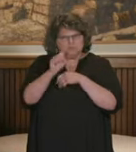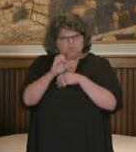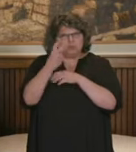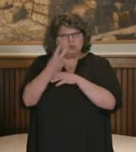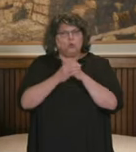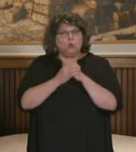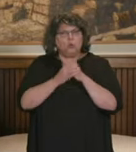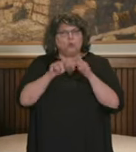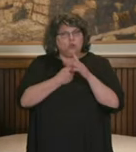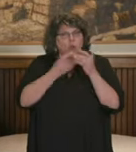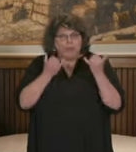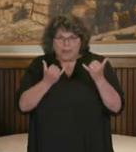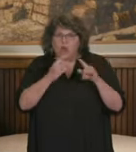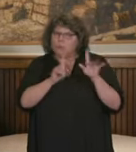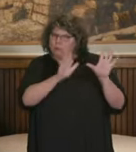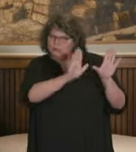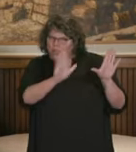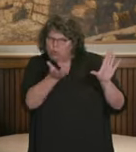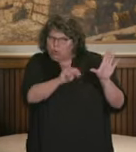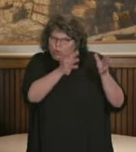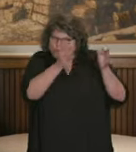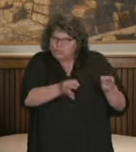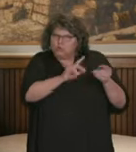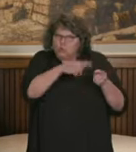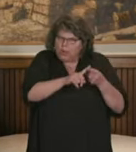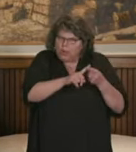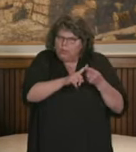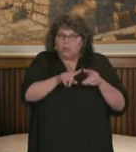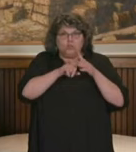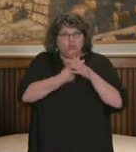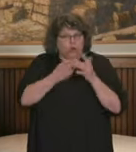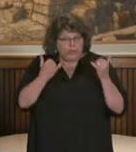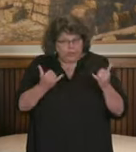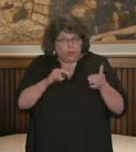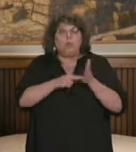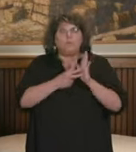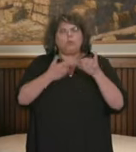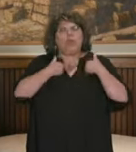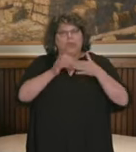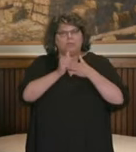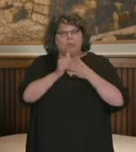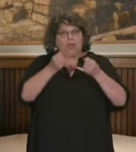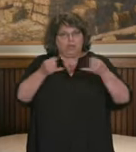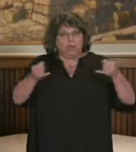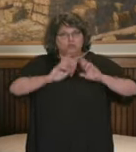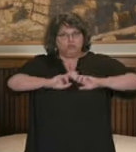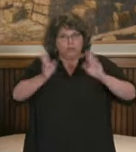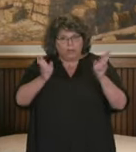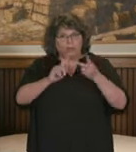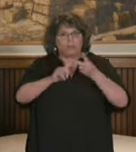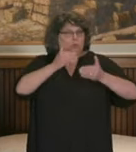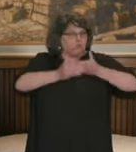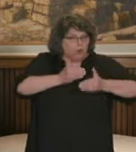immediately but on their own pace. And I say effective immediately, meaning the guidelines are out there, meaning the processes